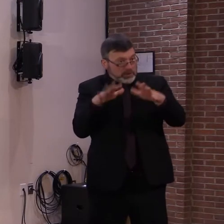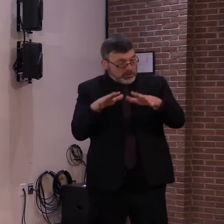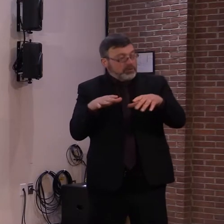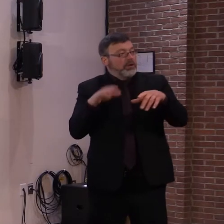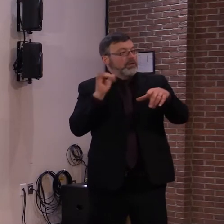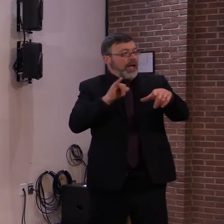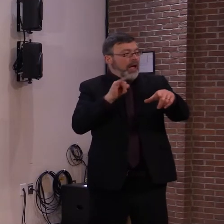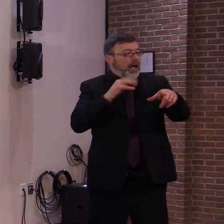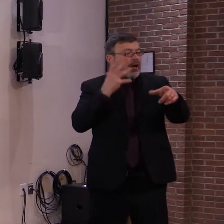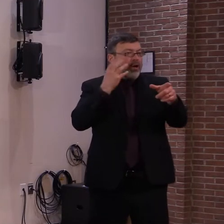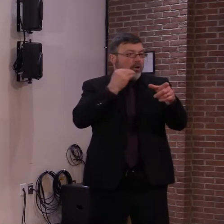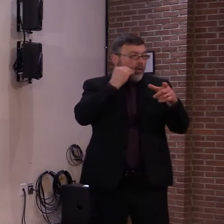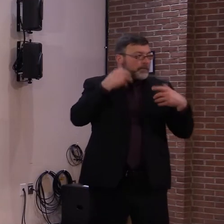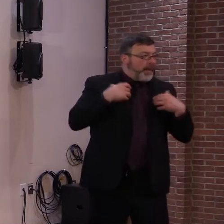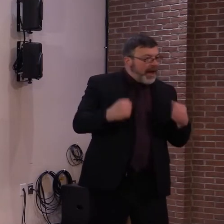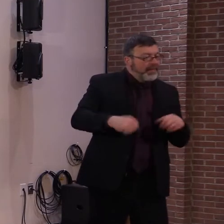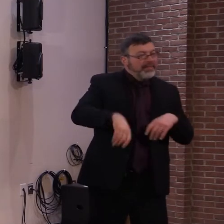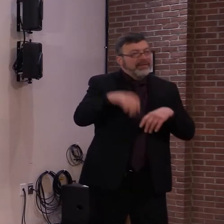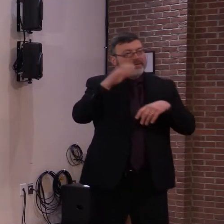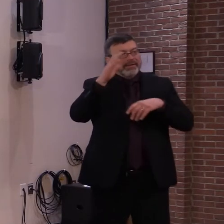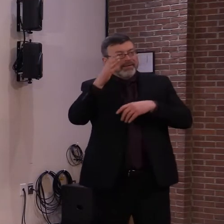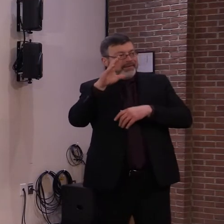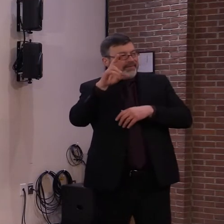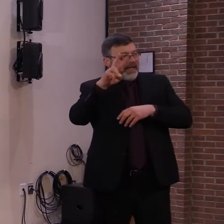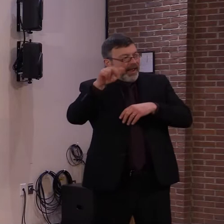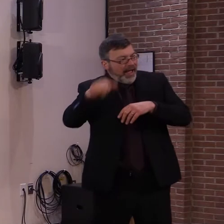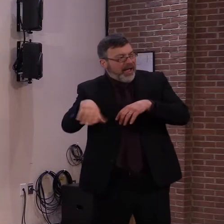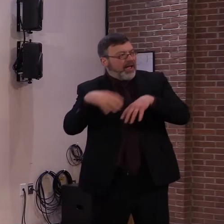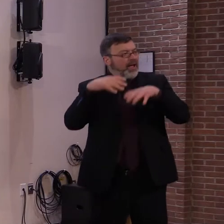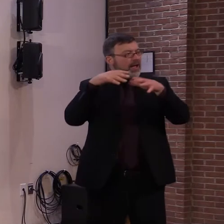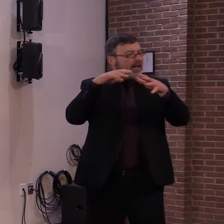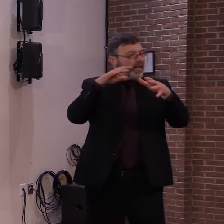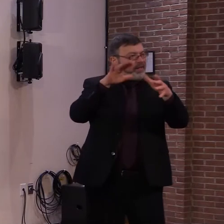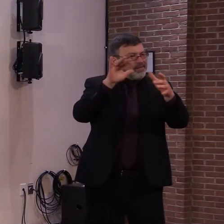working on home health care support staff as well.